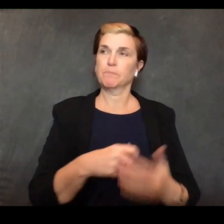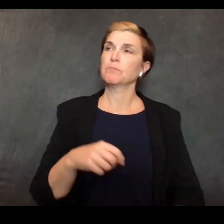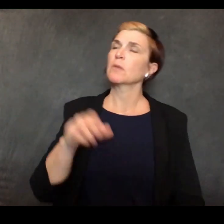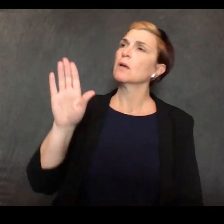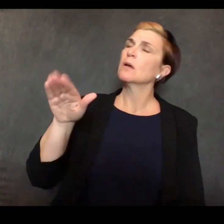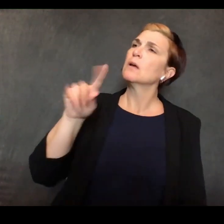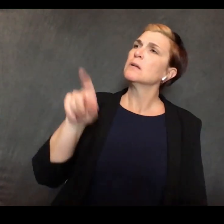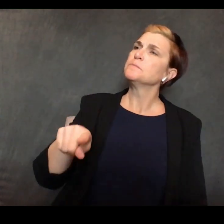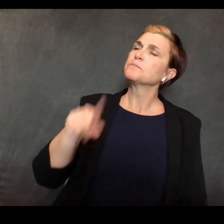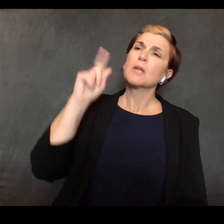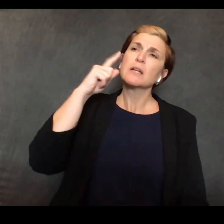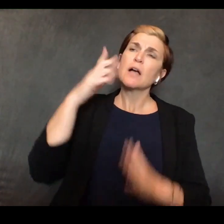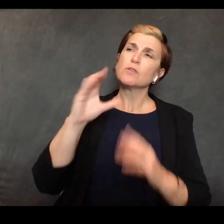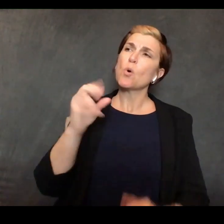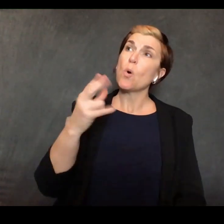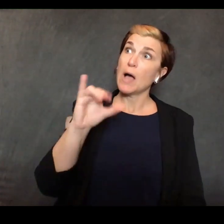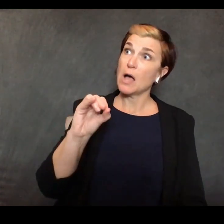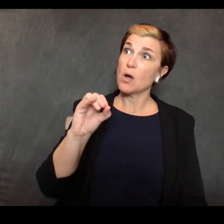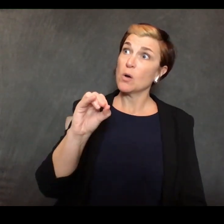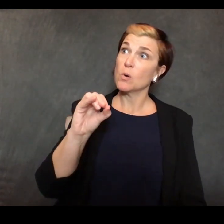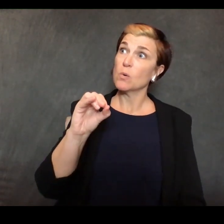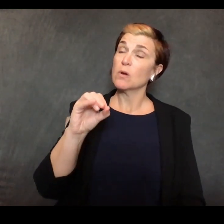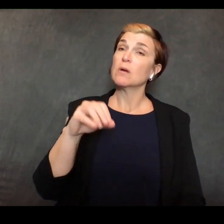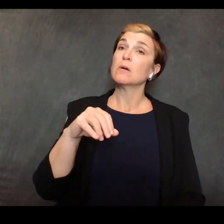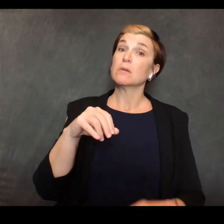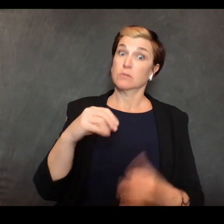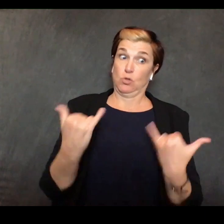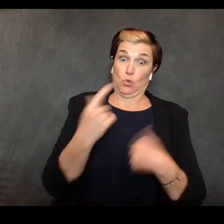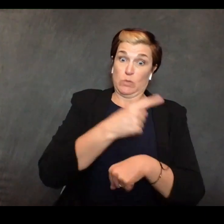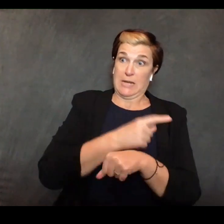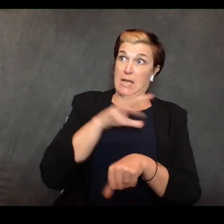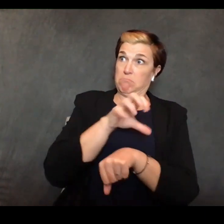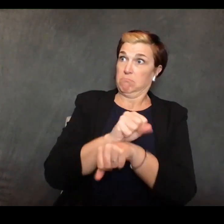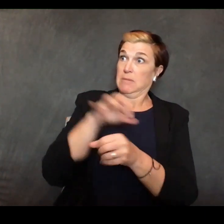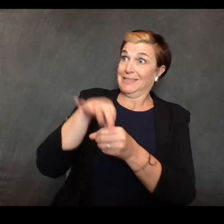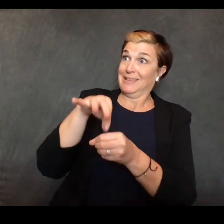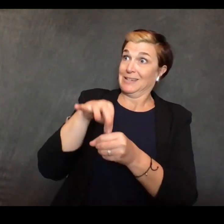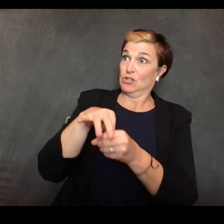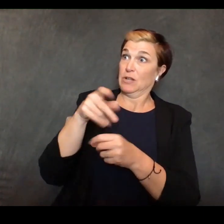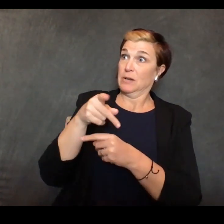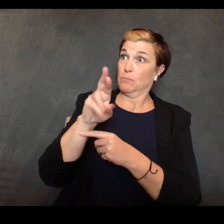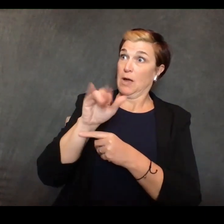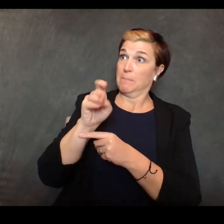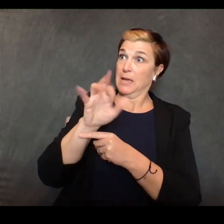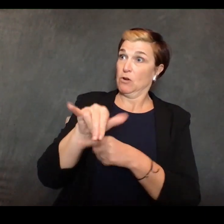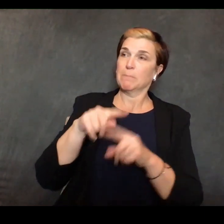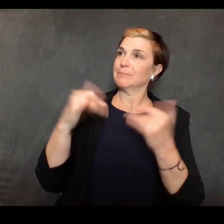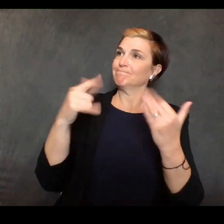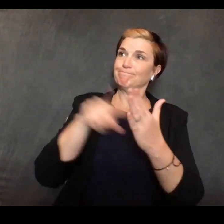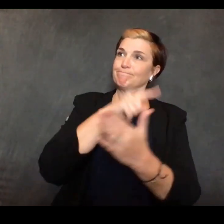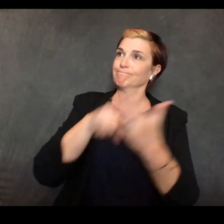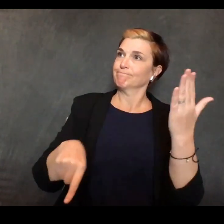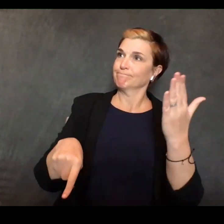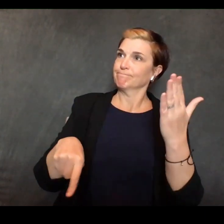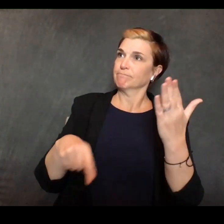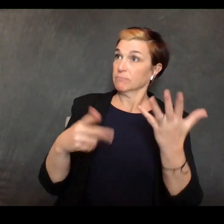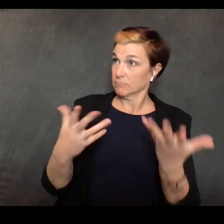off the election that was supposed to happen today the primary election do you agree with that decision and what steps are you taking to ensure that